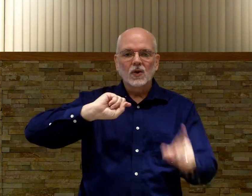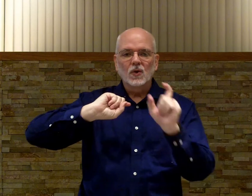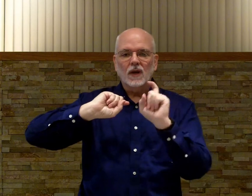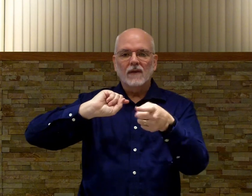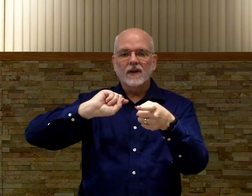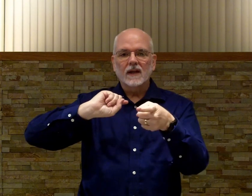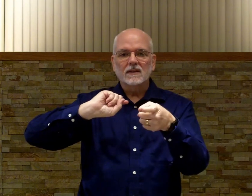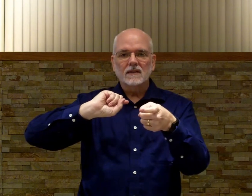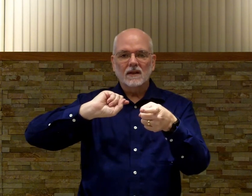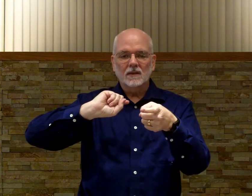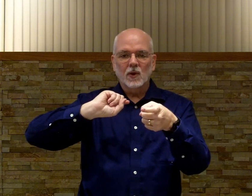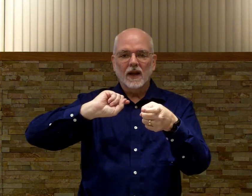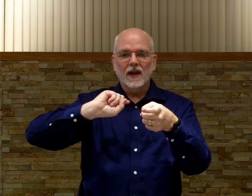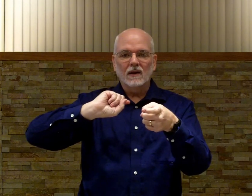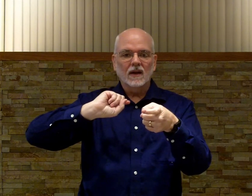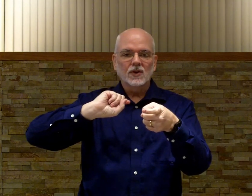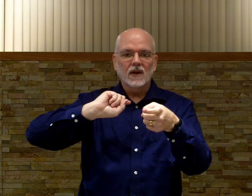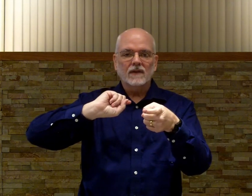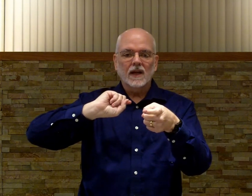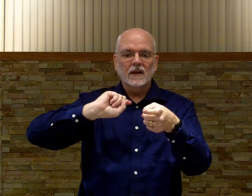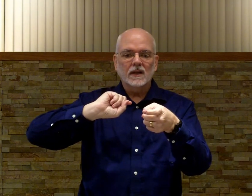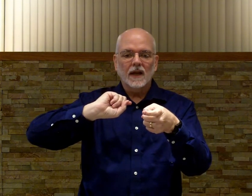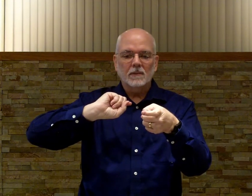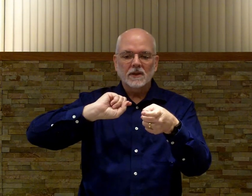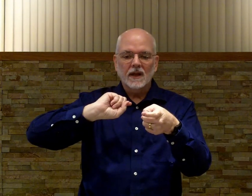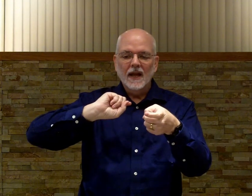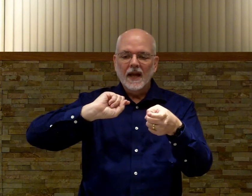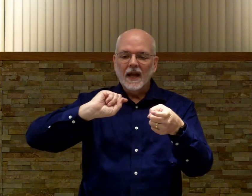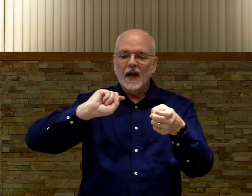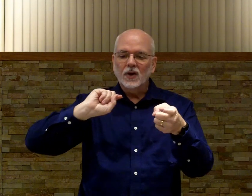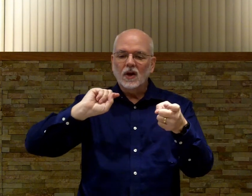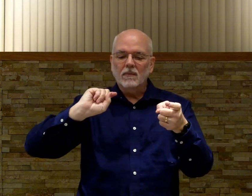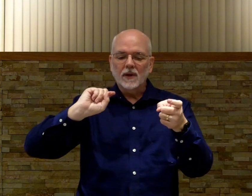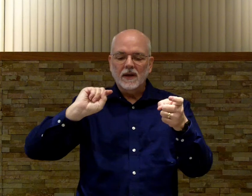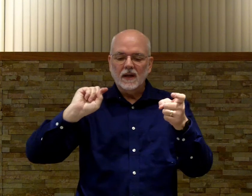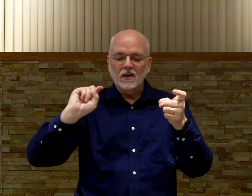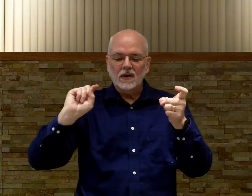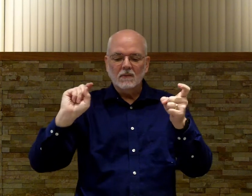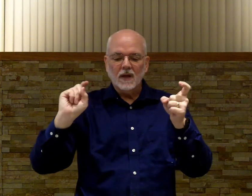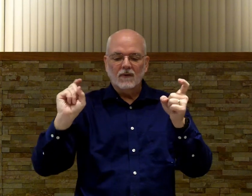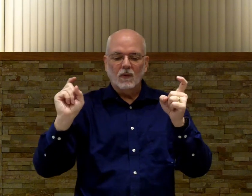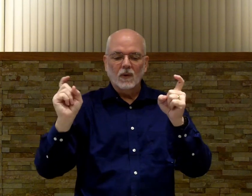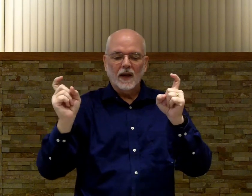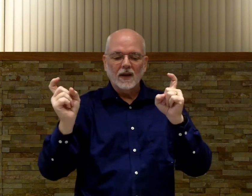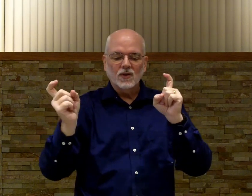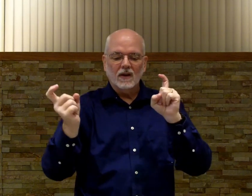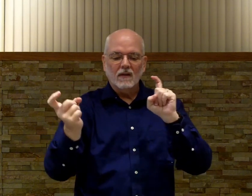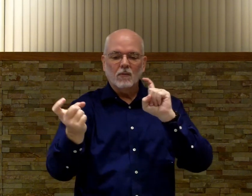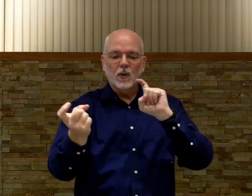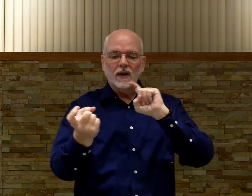you. The left x is pointing out. Unless you're left handed. And then it's the opposite. And you're going to pretend there's kind of a rotation point